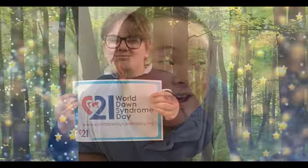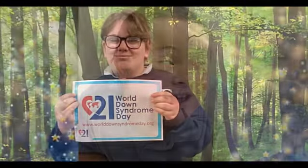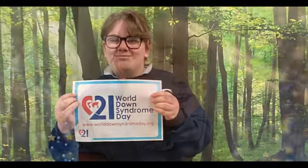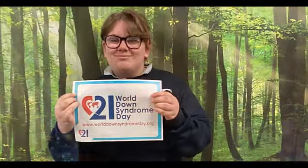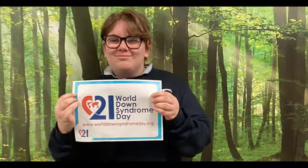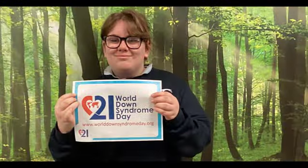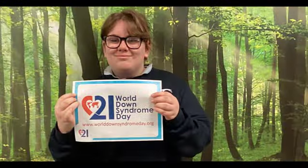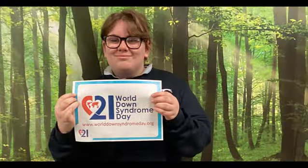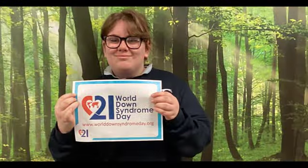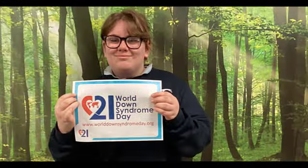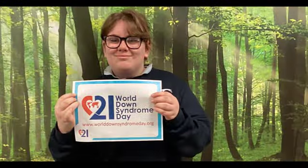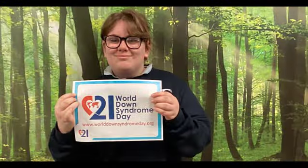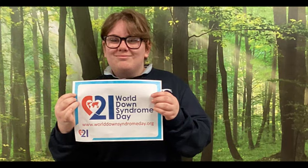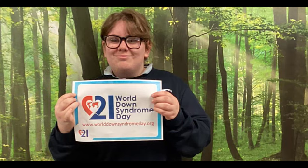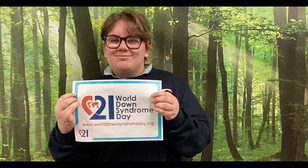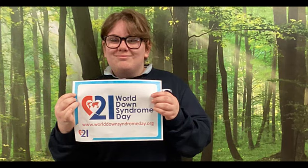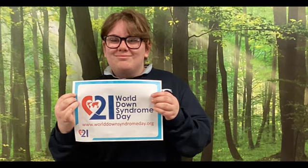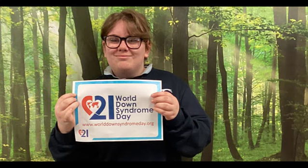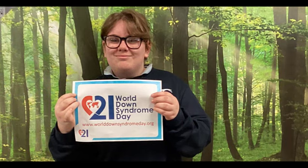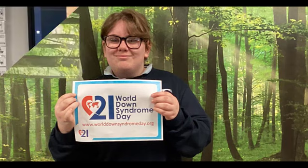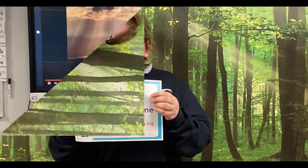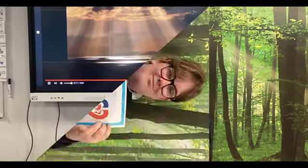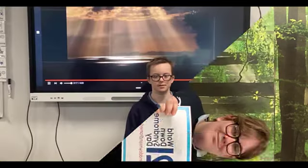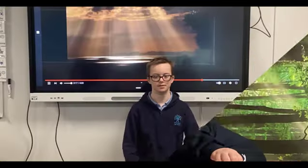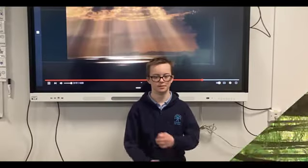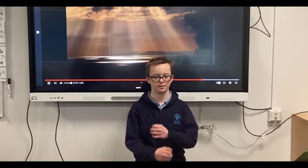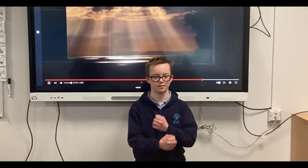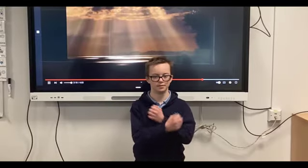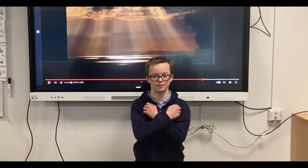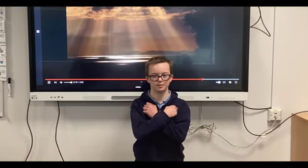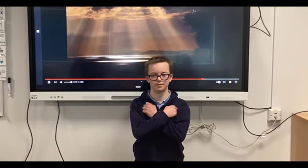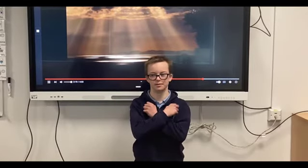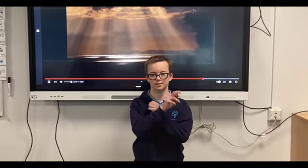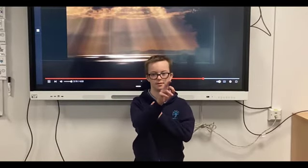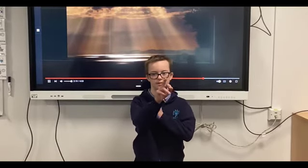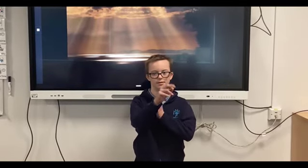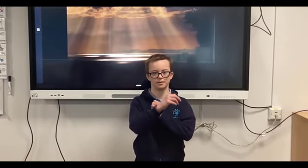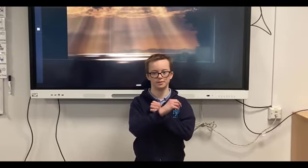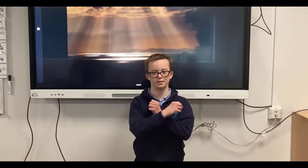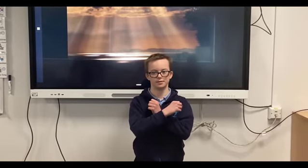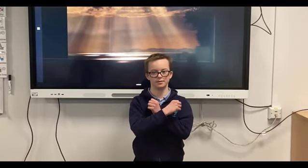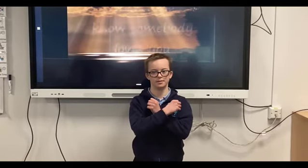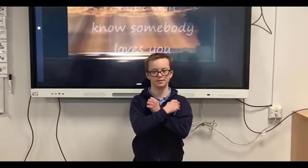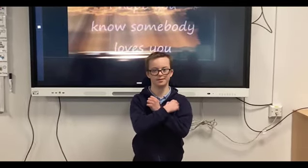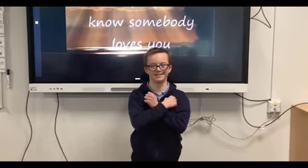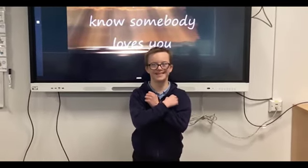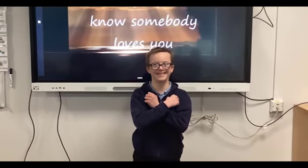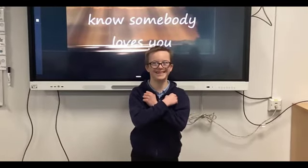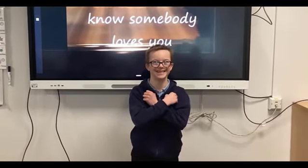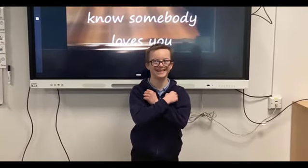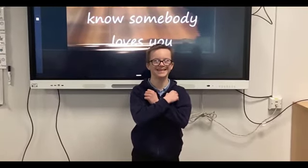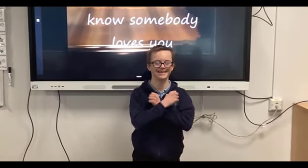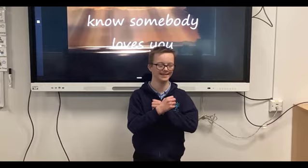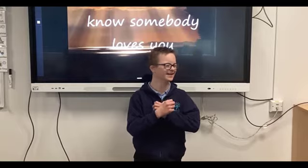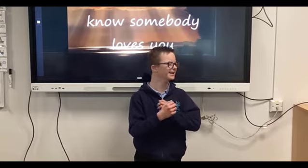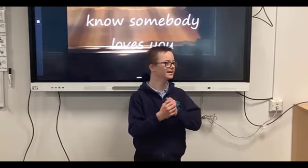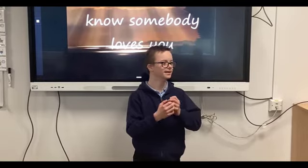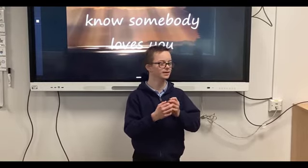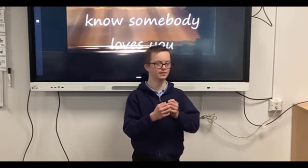stay bet you need carry nothing you